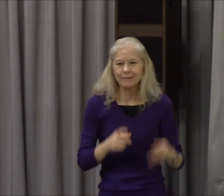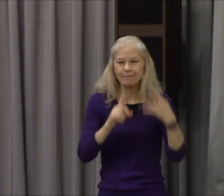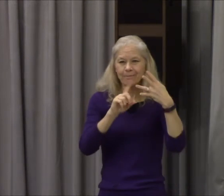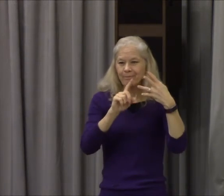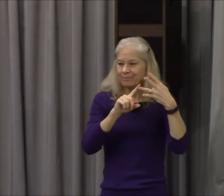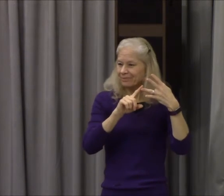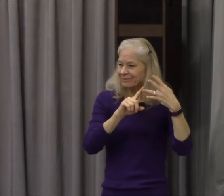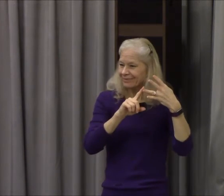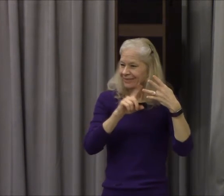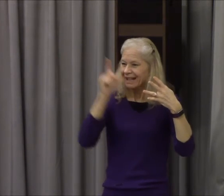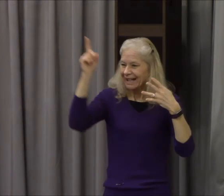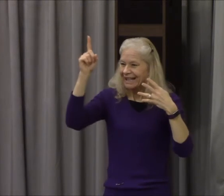oh death